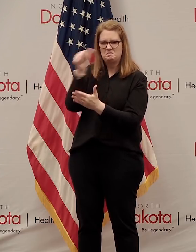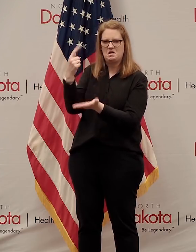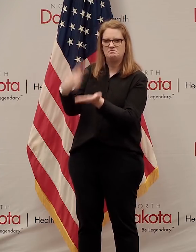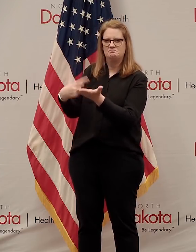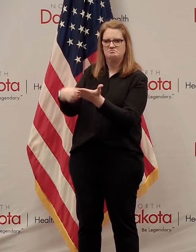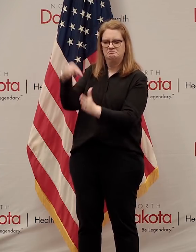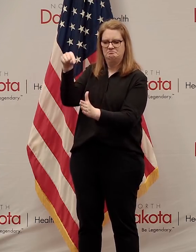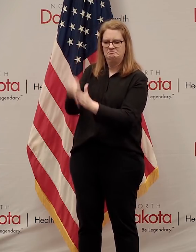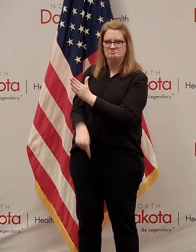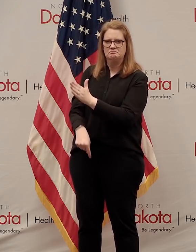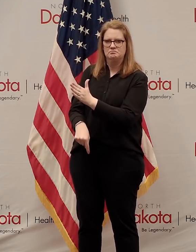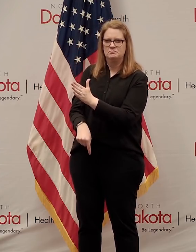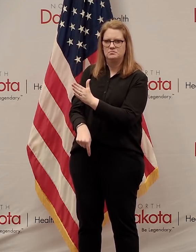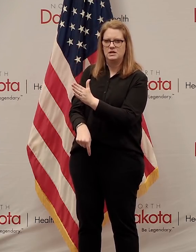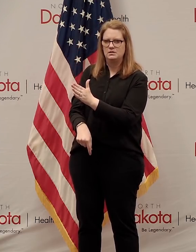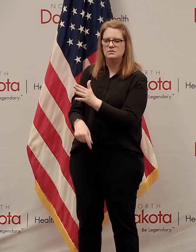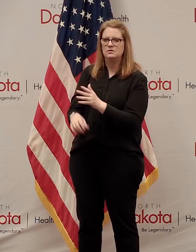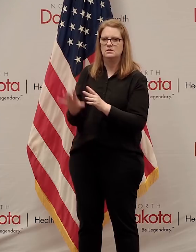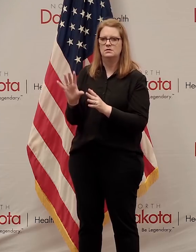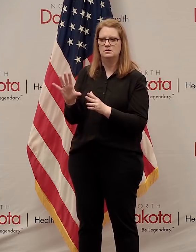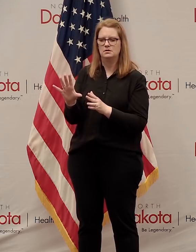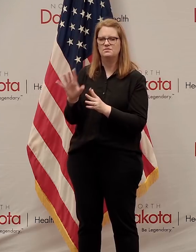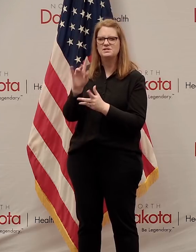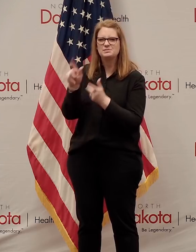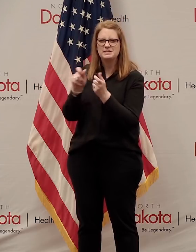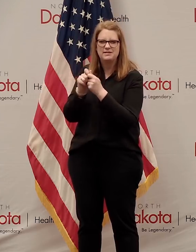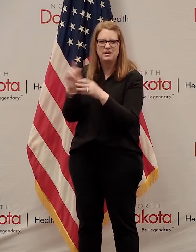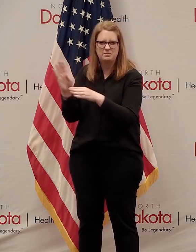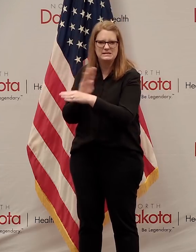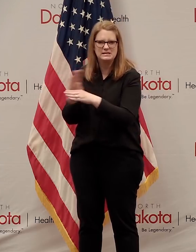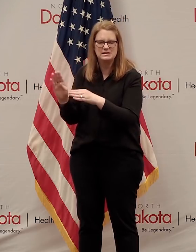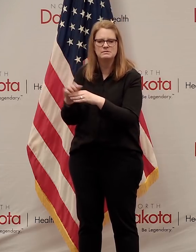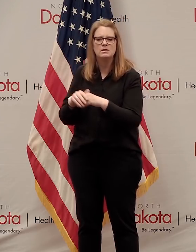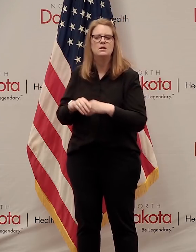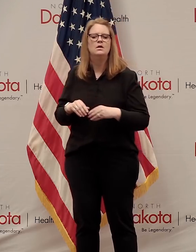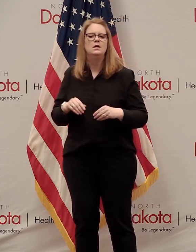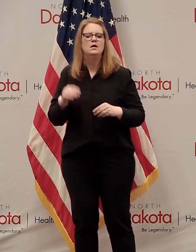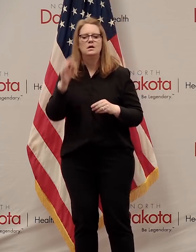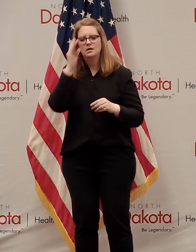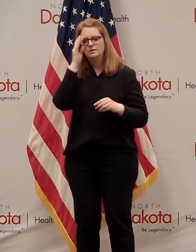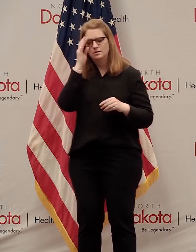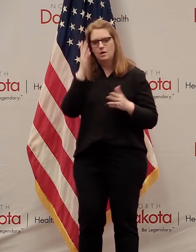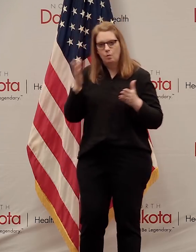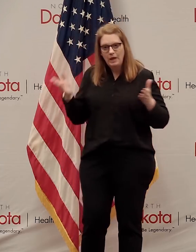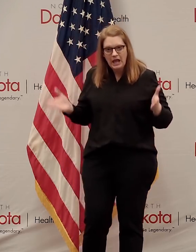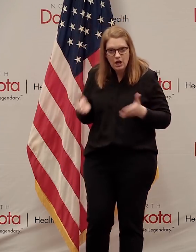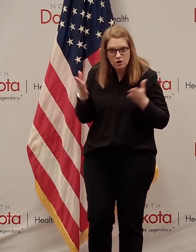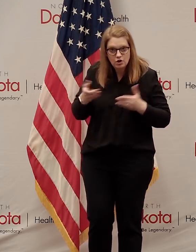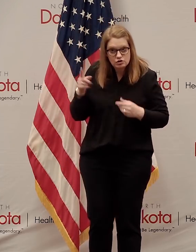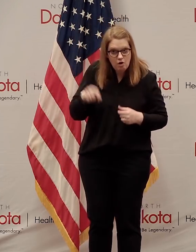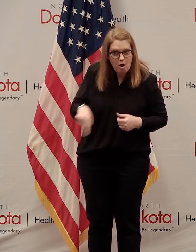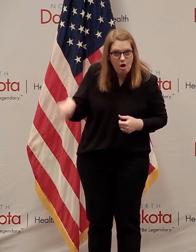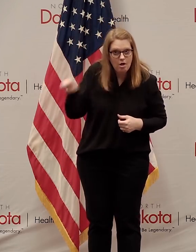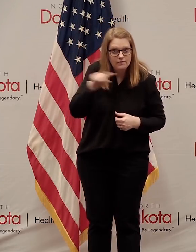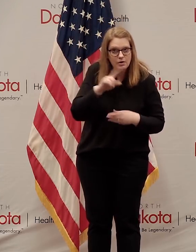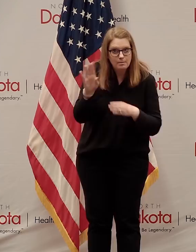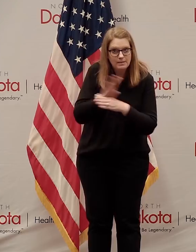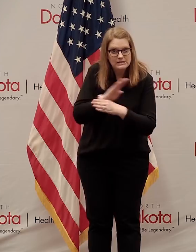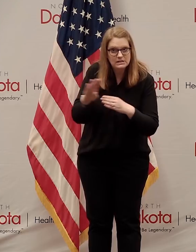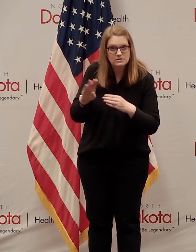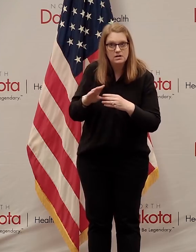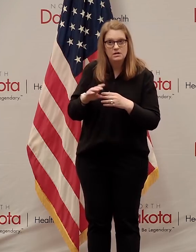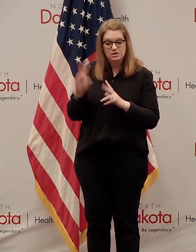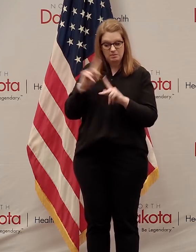event. We would envision during this that we would encourage all businesses that are telecommuting to continue to